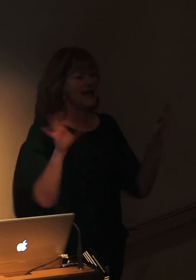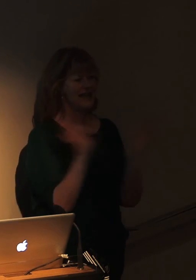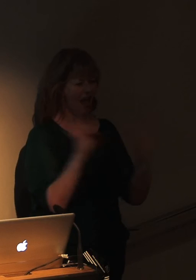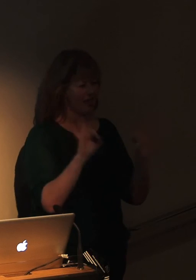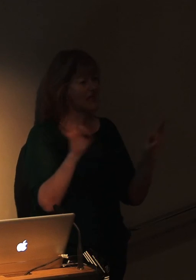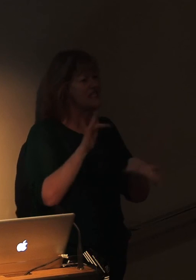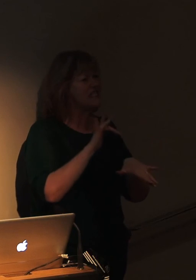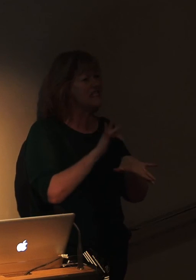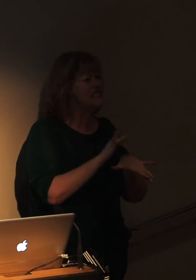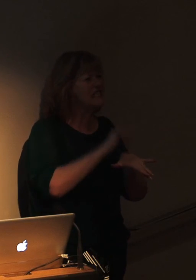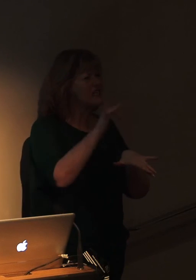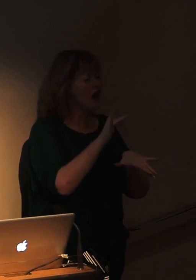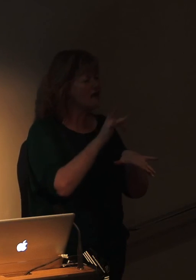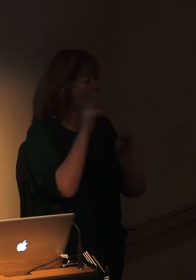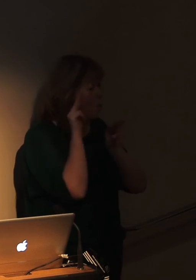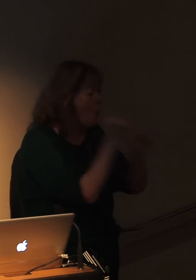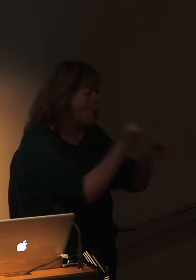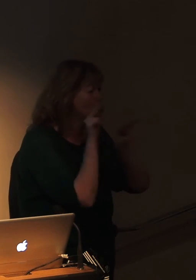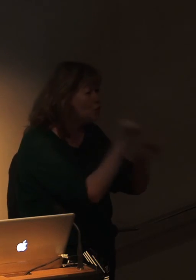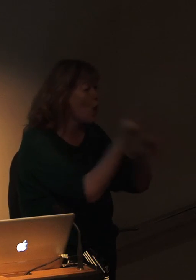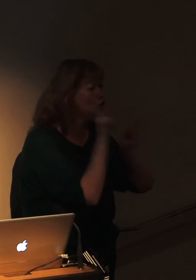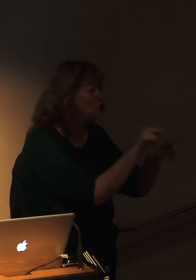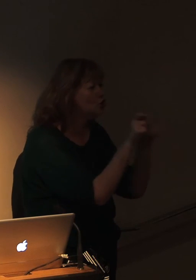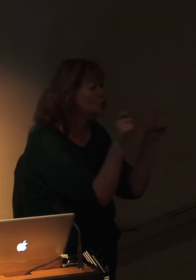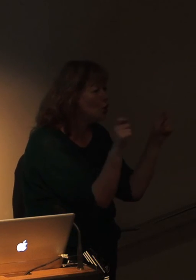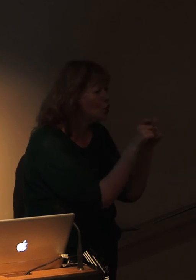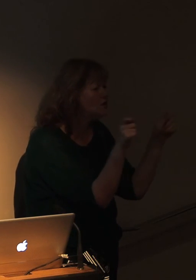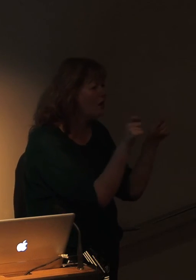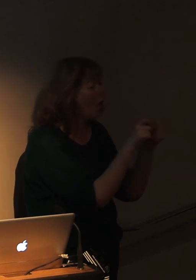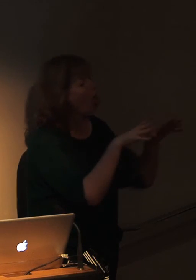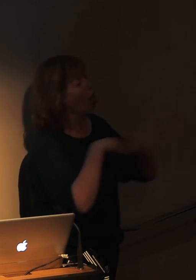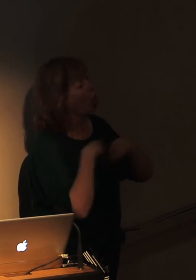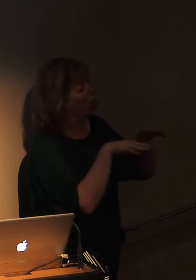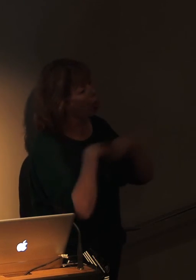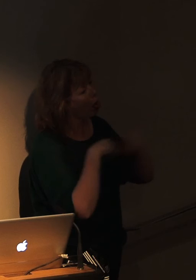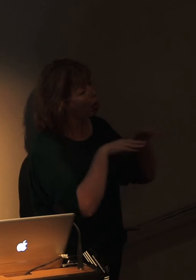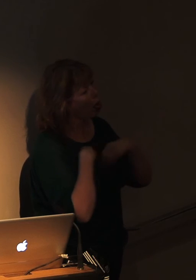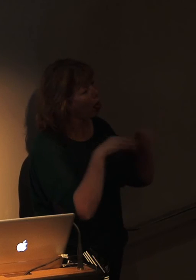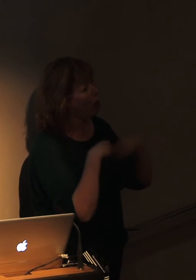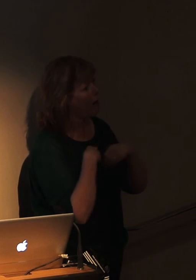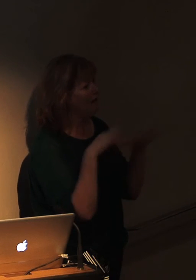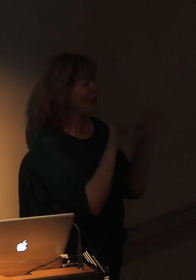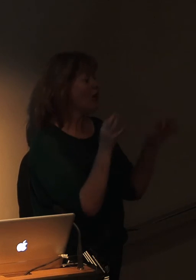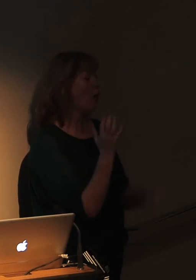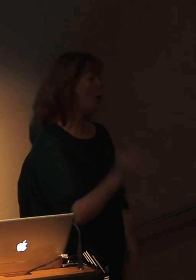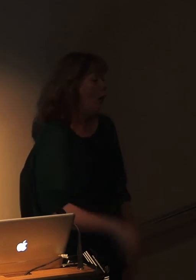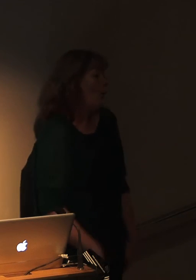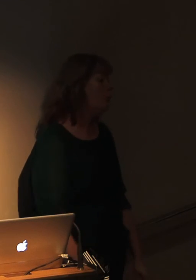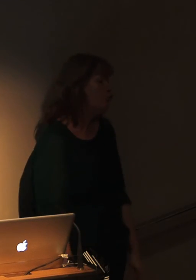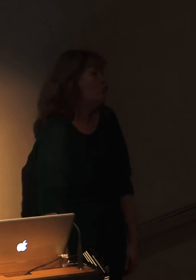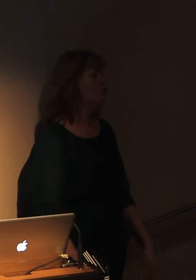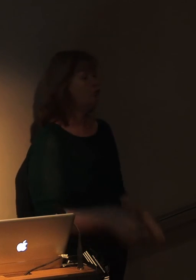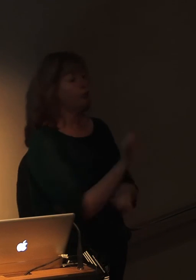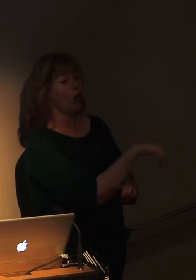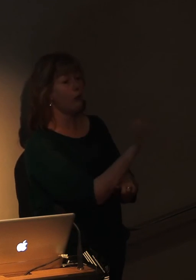I watched news. You know what desensitized is guys? It's when you become less sensitive to something. And if you watch the news and you're unaffected